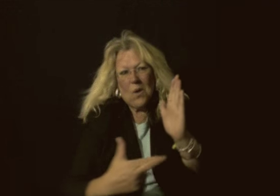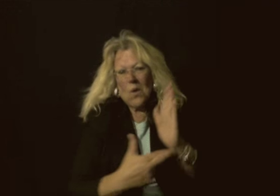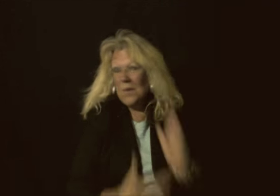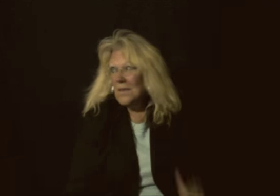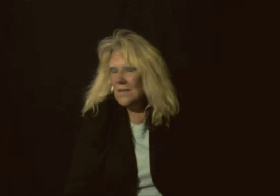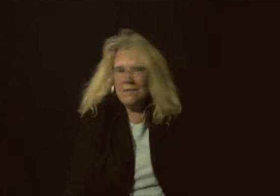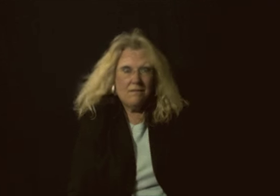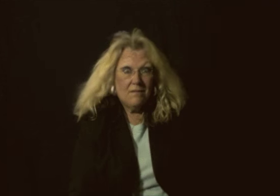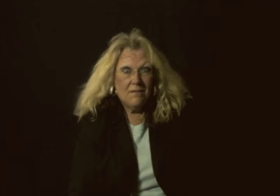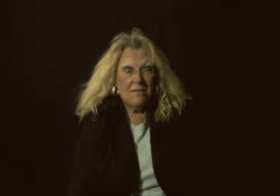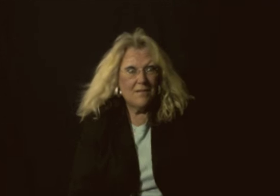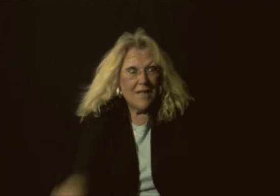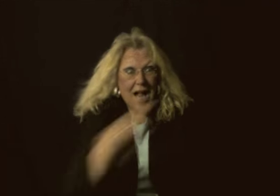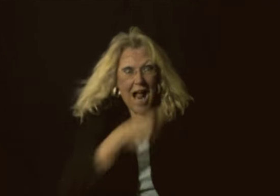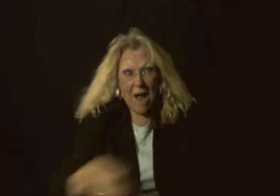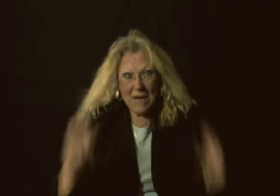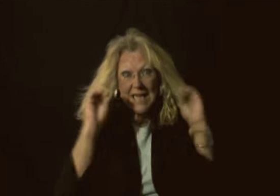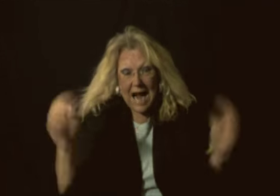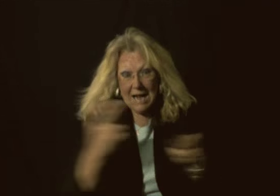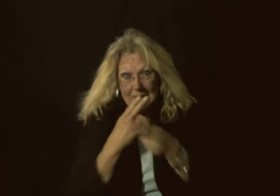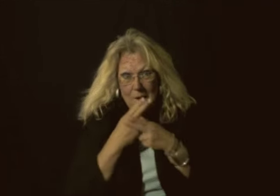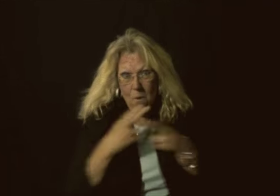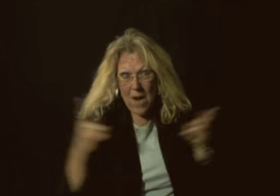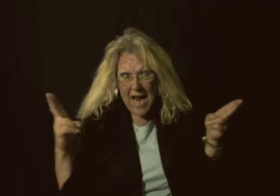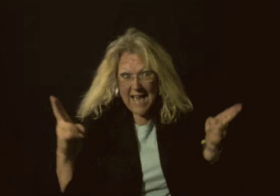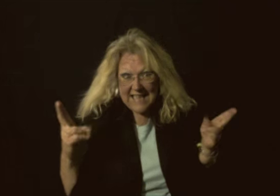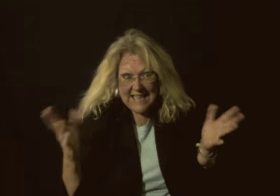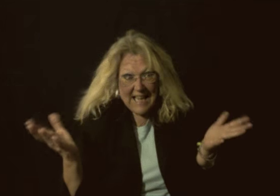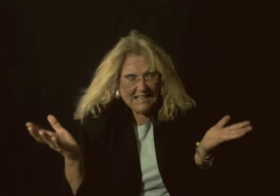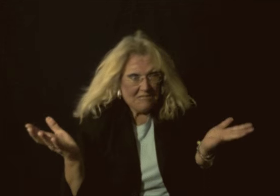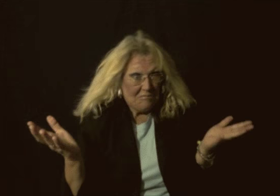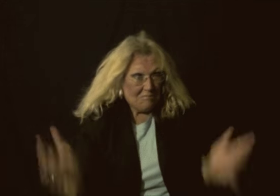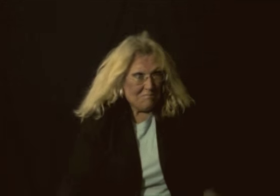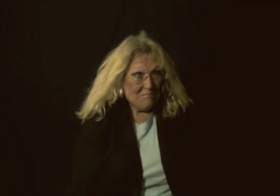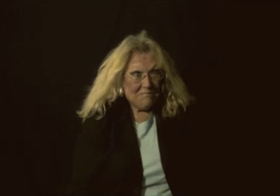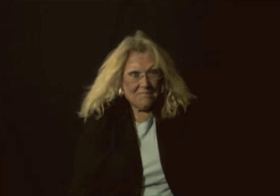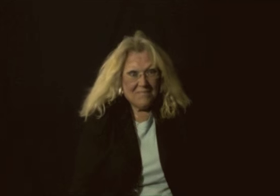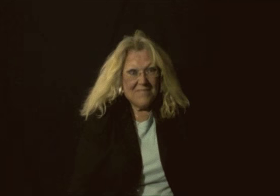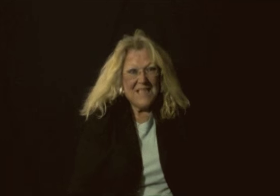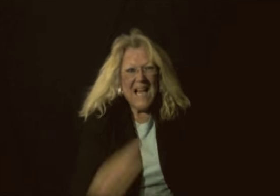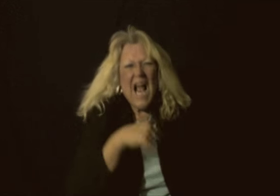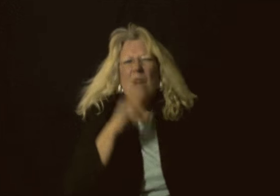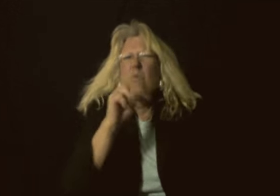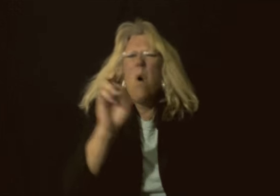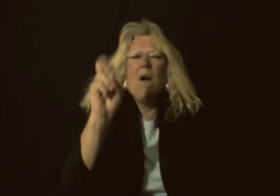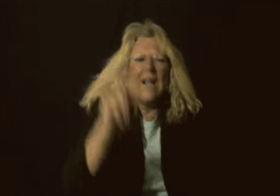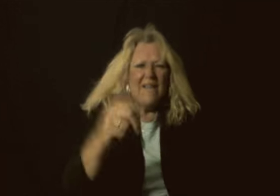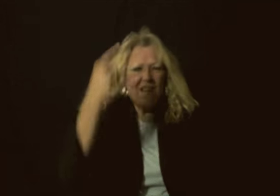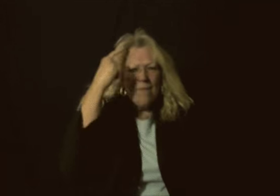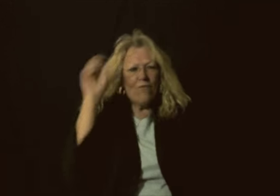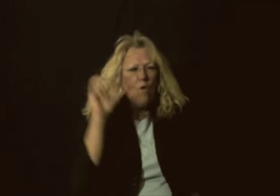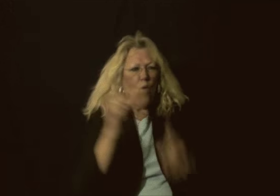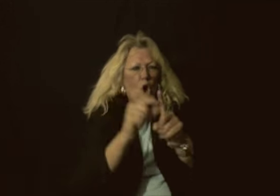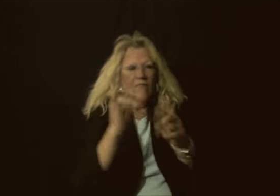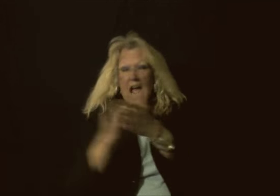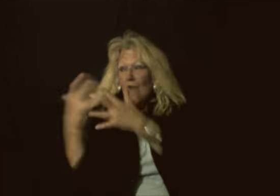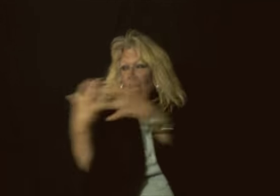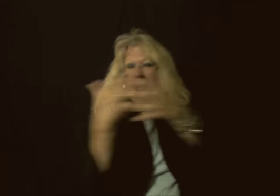We can't even think of our minds